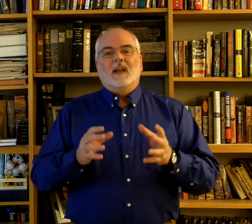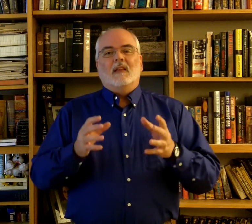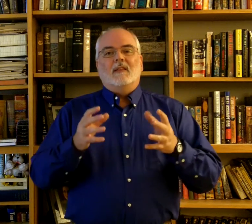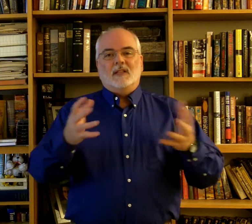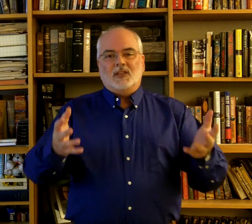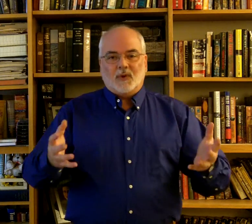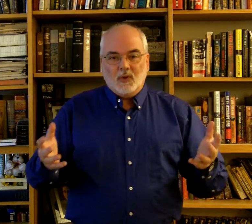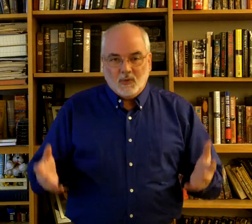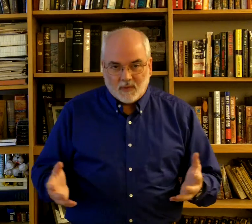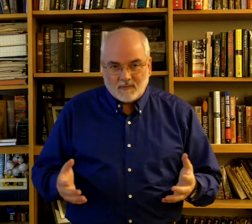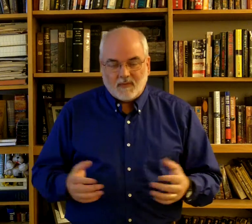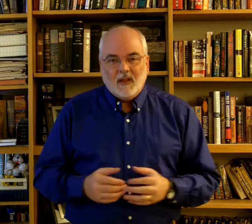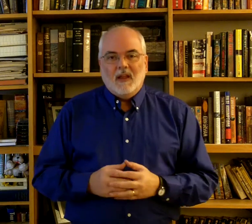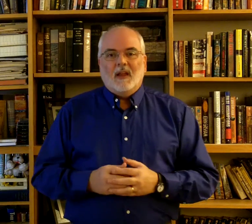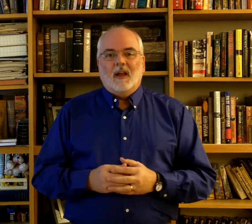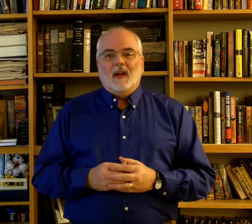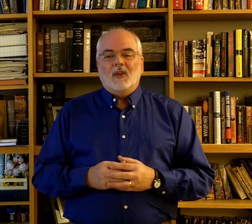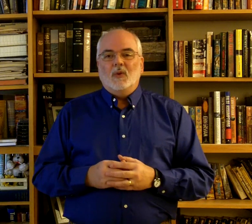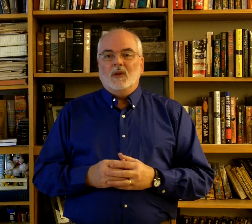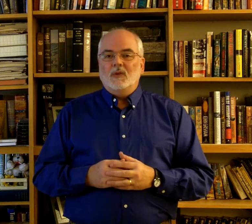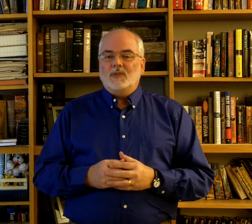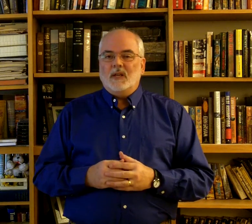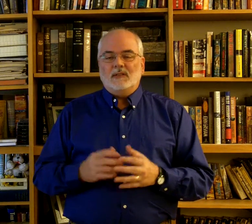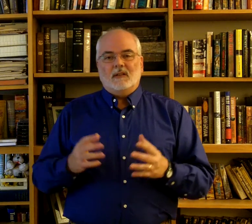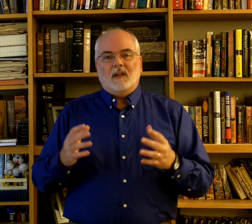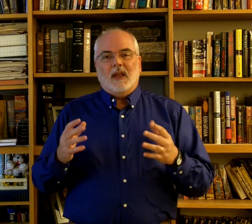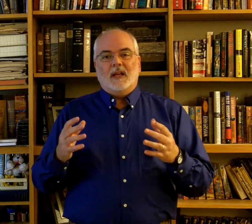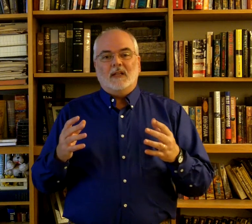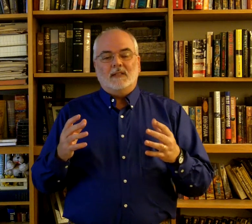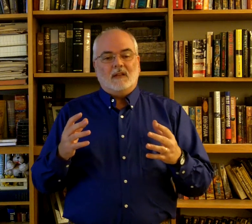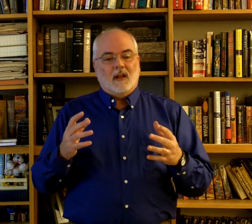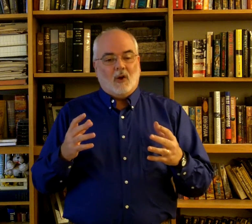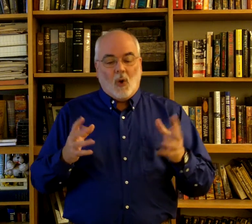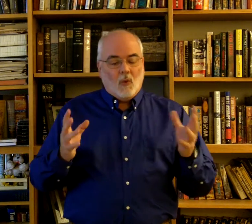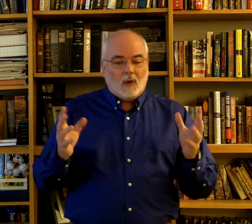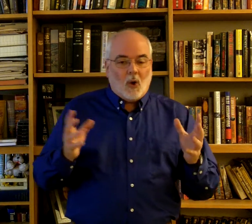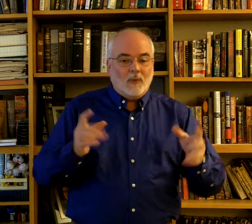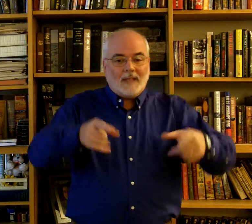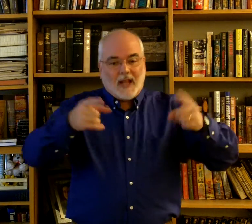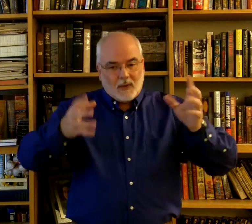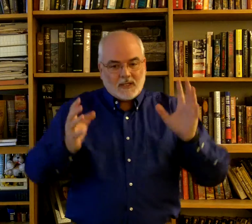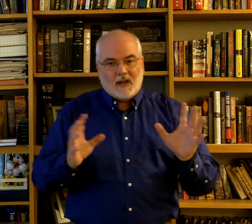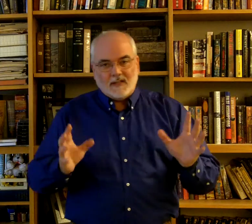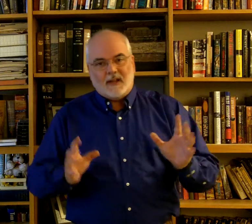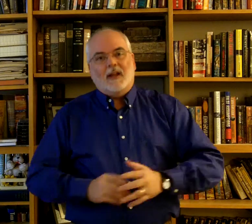This is for you. You can use this as, oh, that's how he signs that.